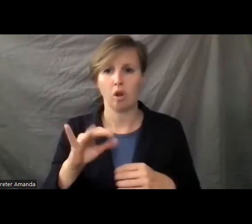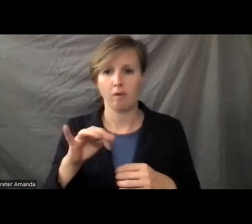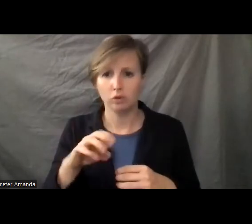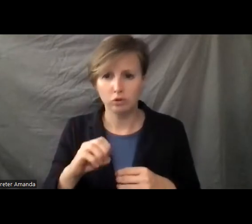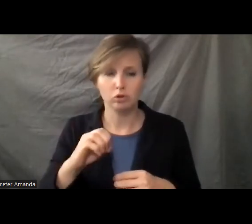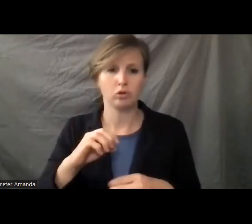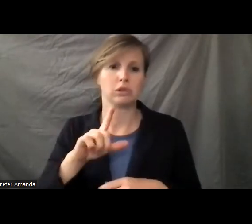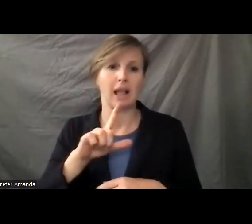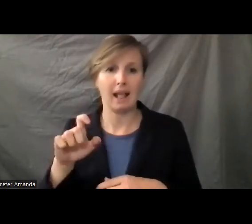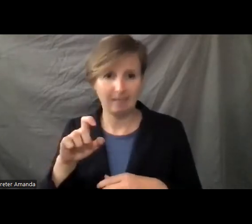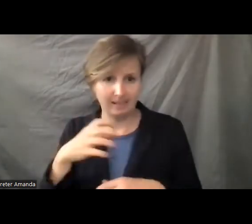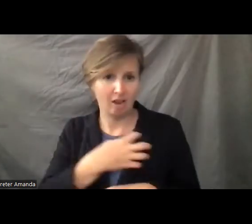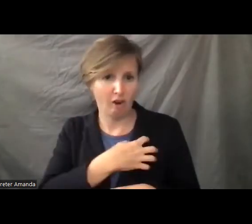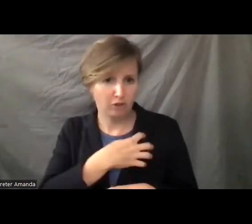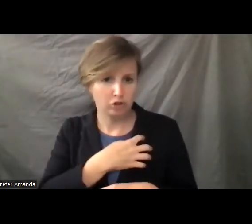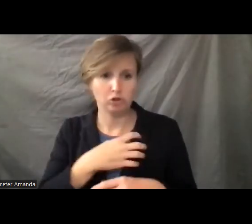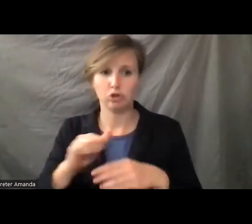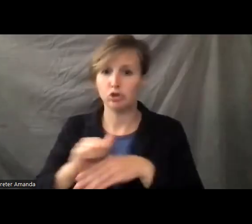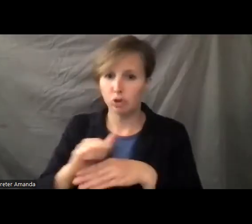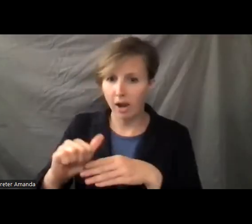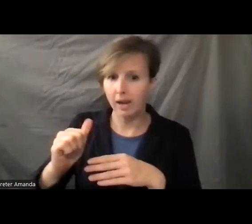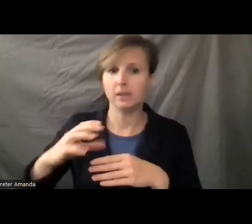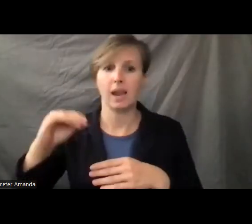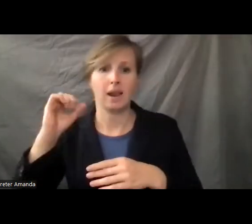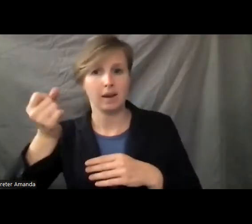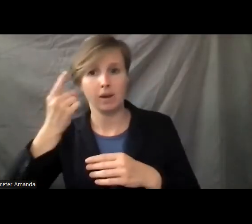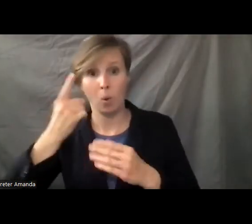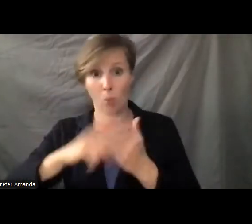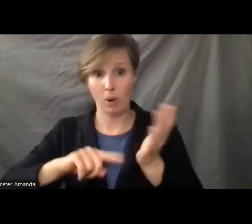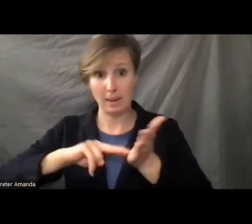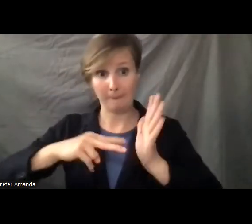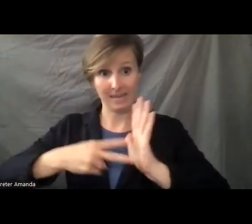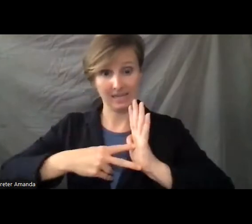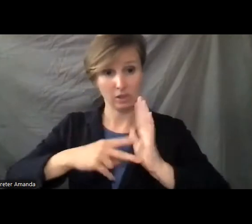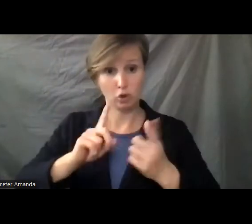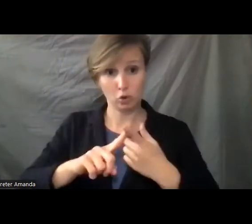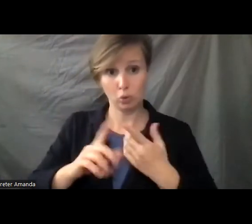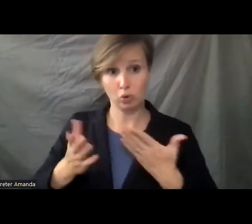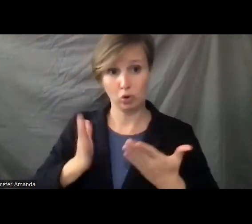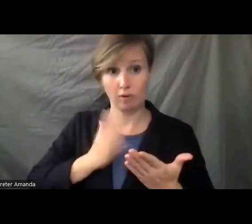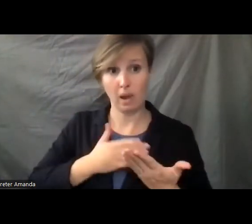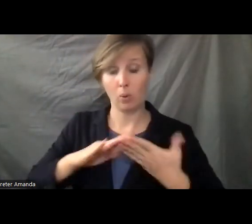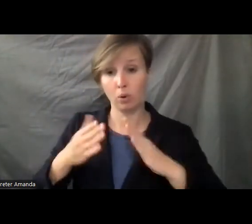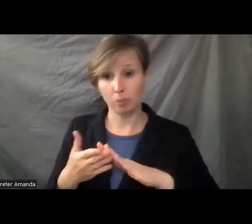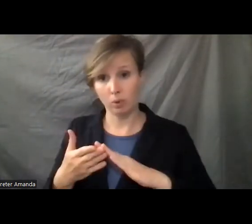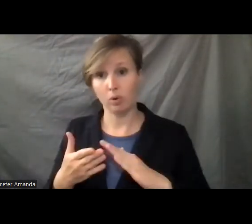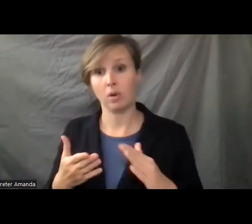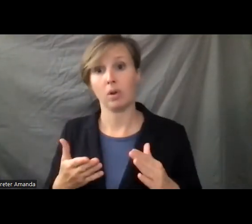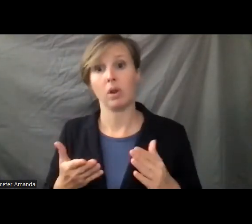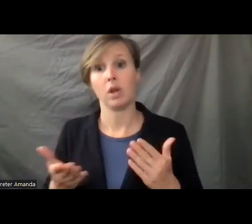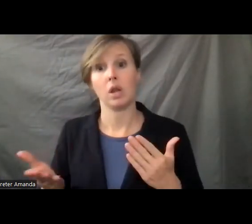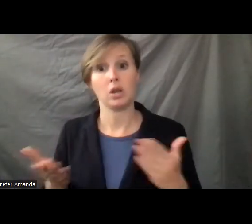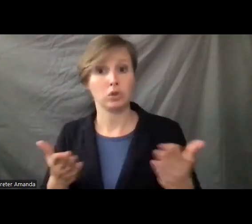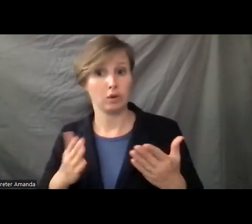officers trained and understand what it means to serve our community and serve the